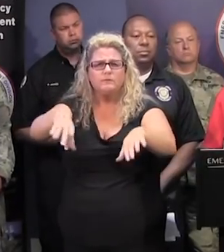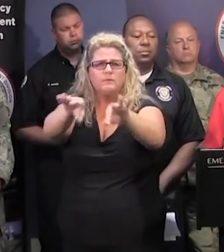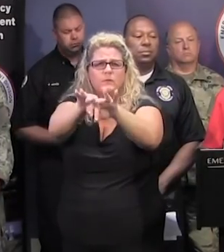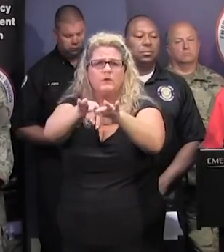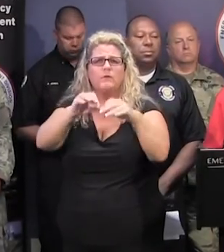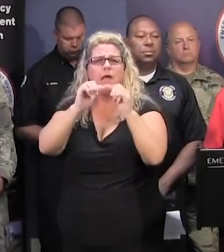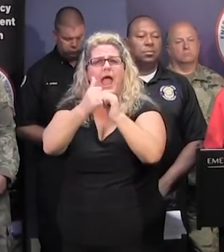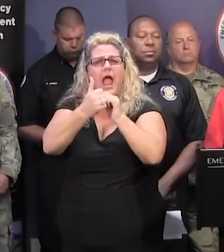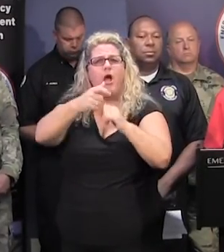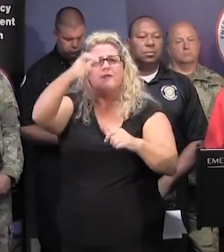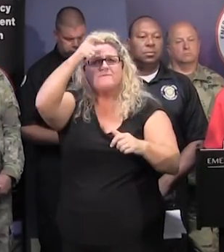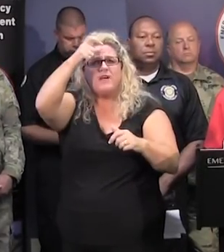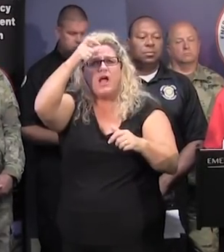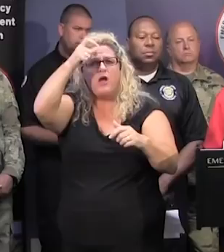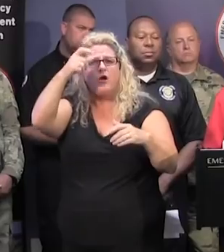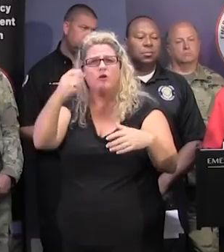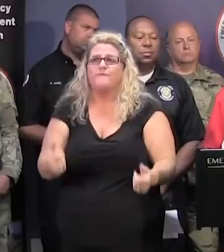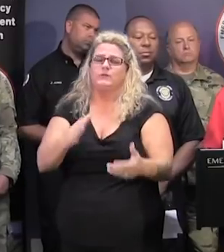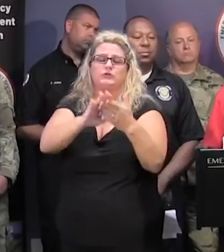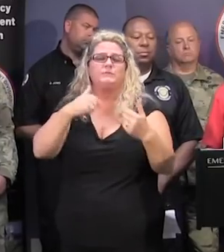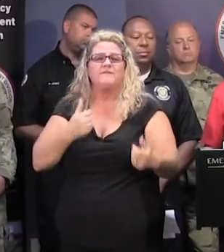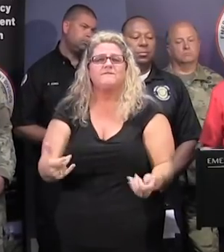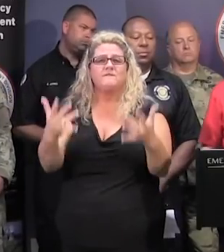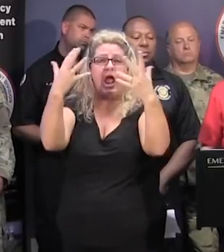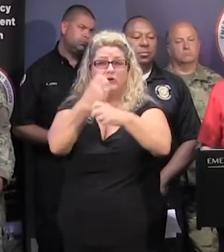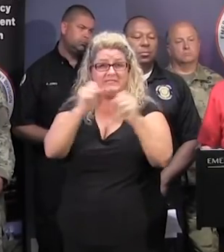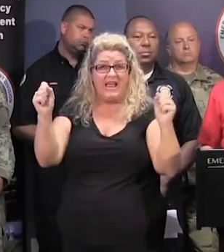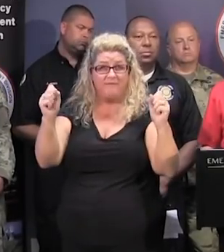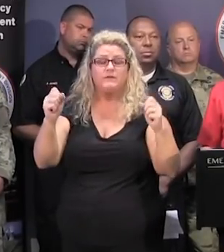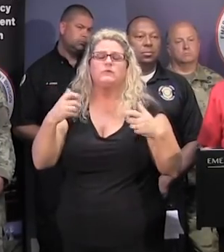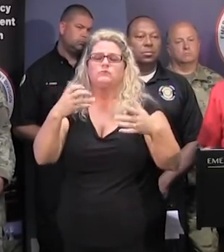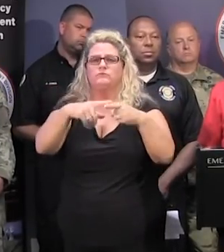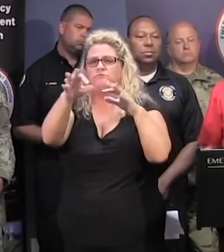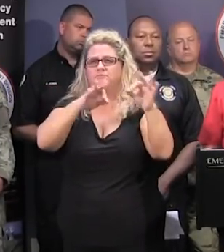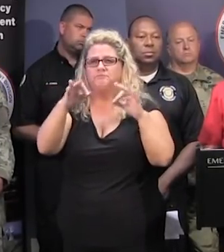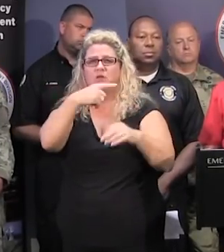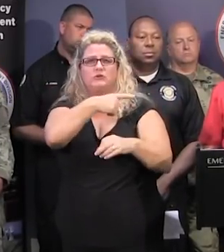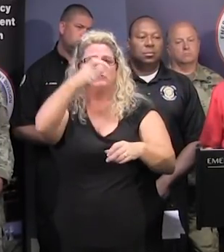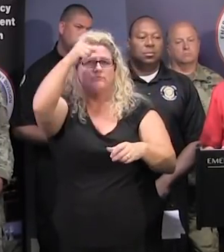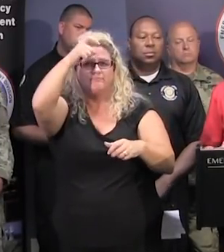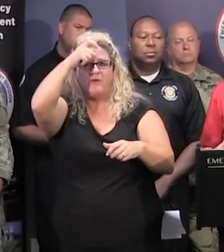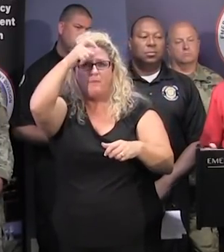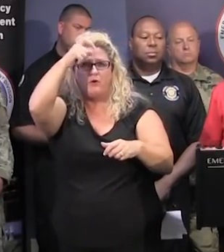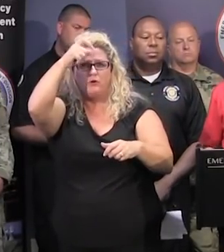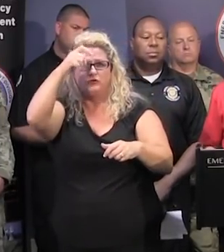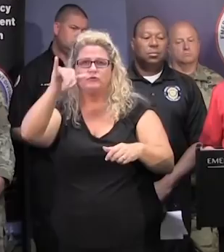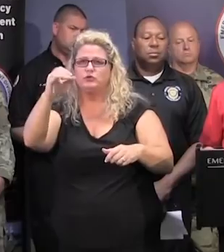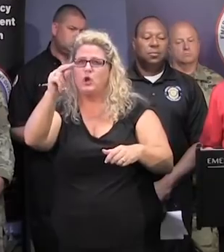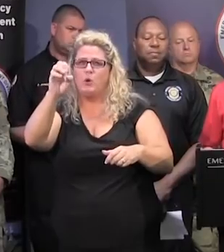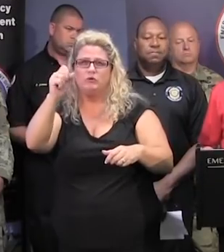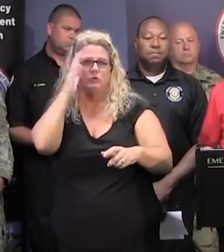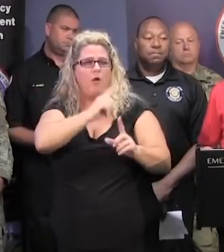to remain fire safe during this storm, and so I'd like to ask our state fire marshal, Chief Jones, to come forward and give that